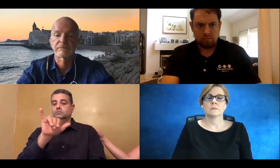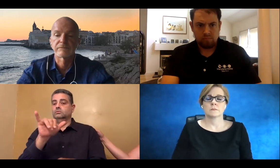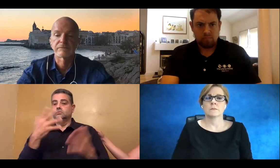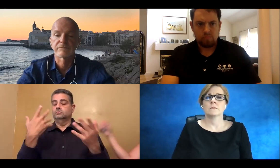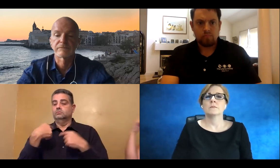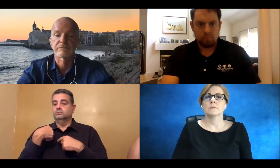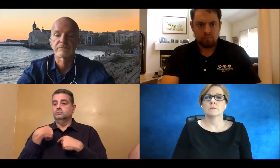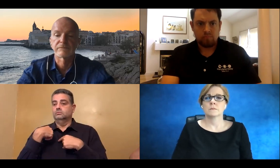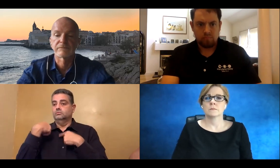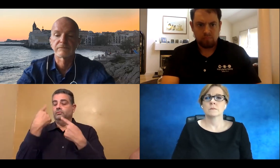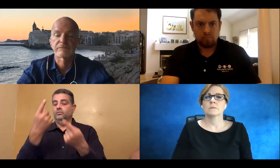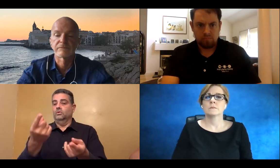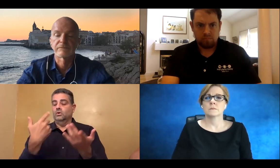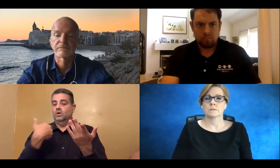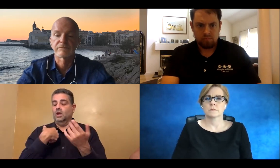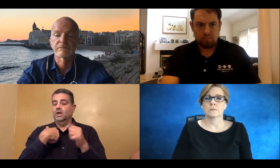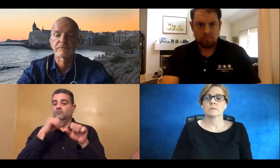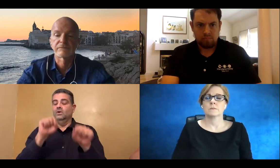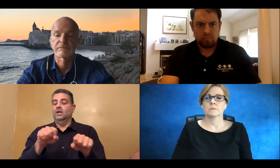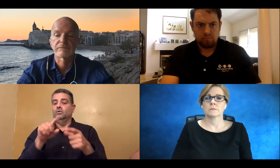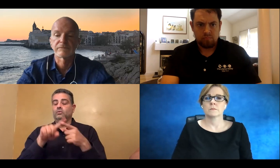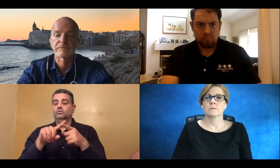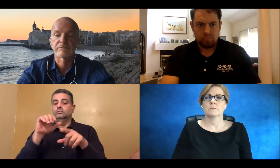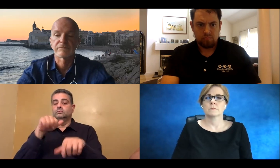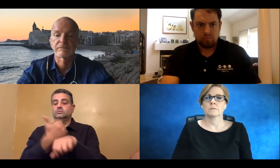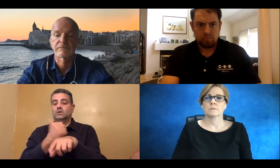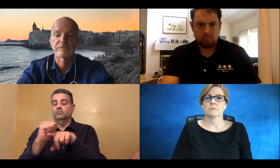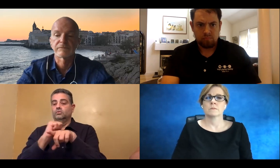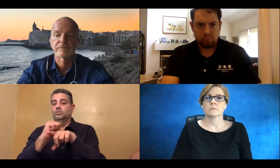And we also do train the trainer type trainings.